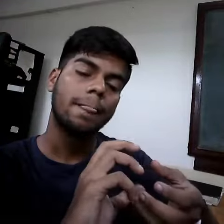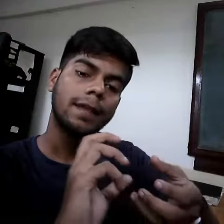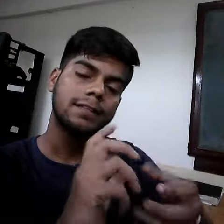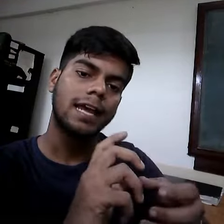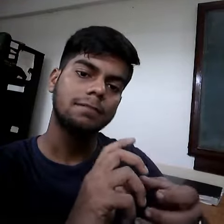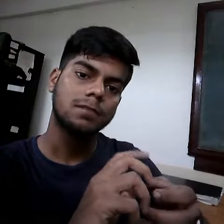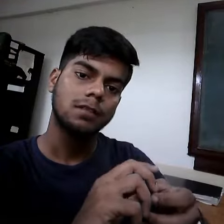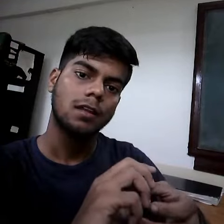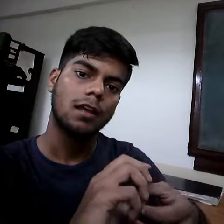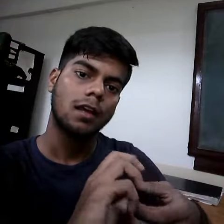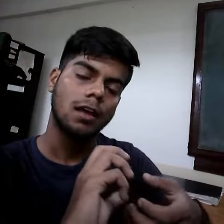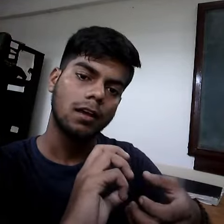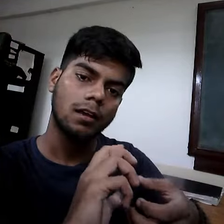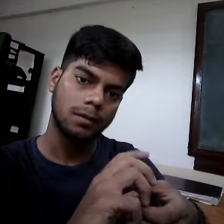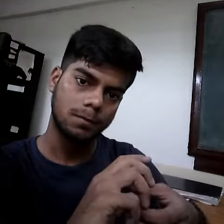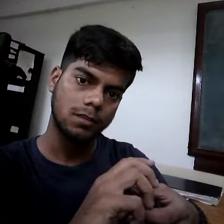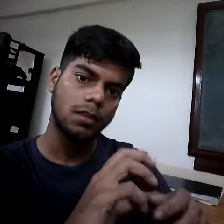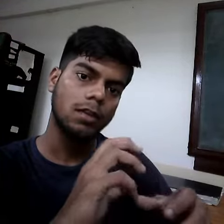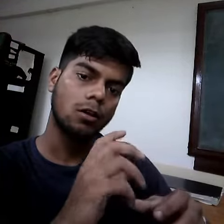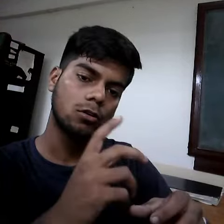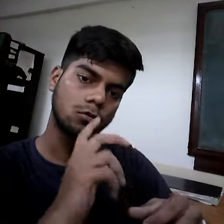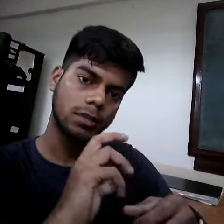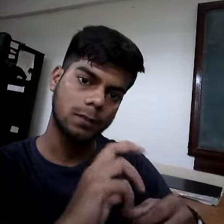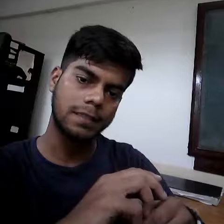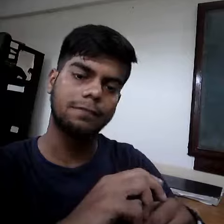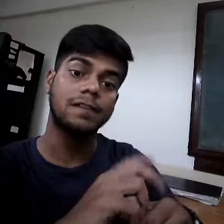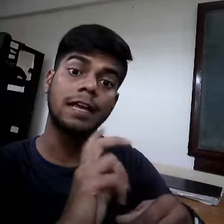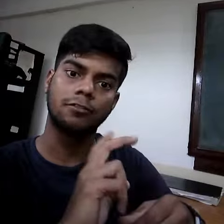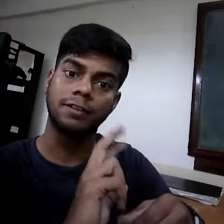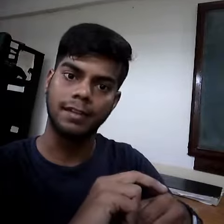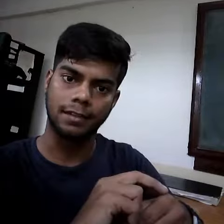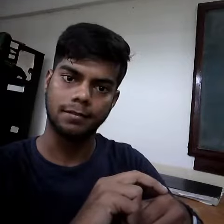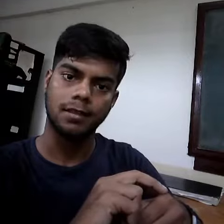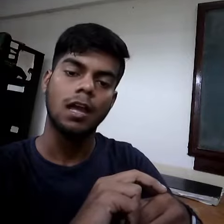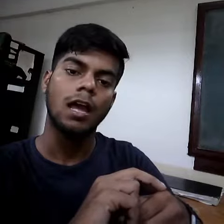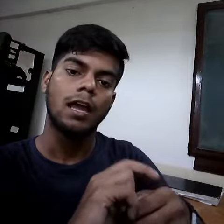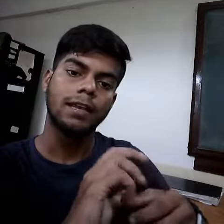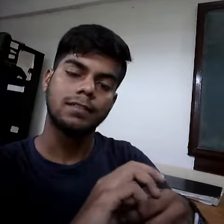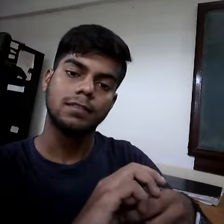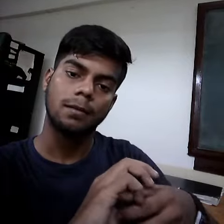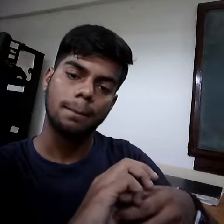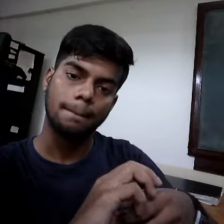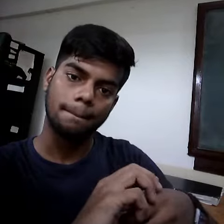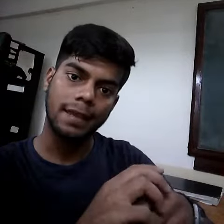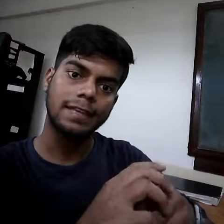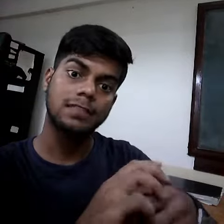enzyme comes on to the specific site of DNA. Its make is